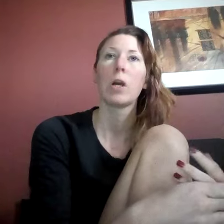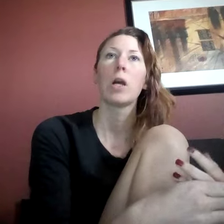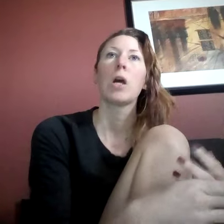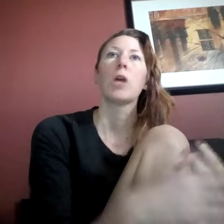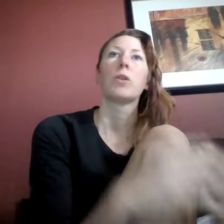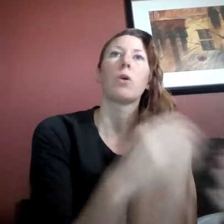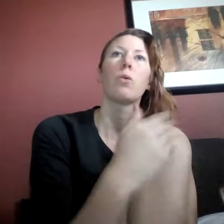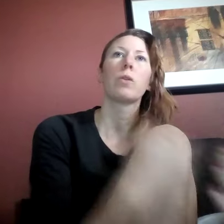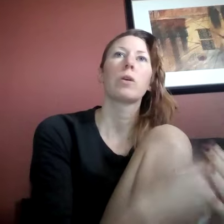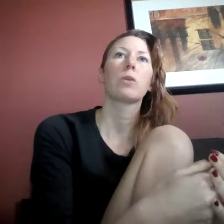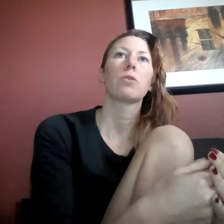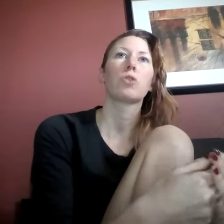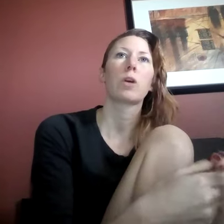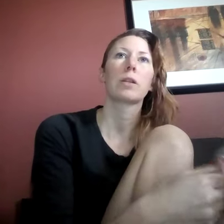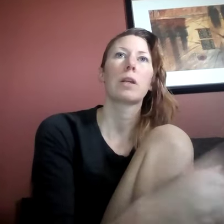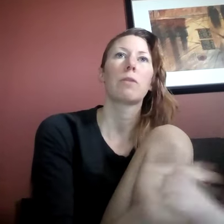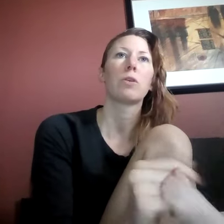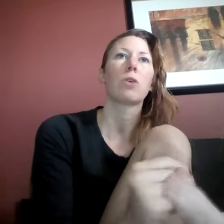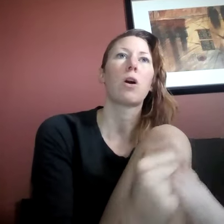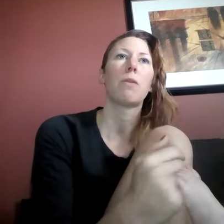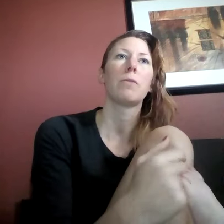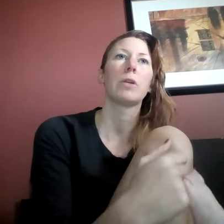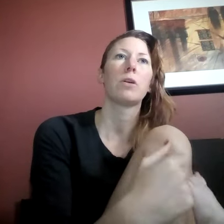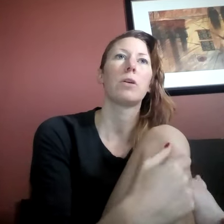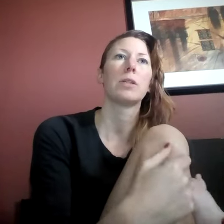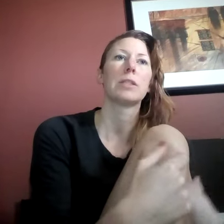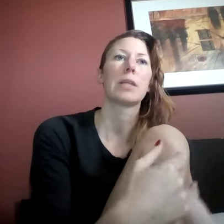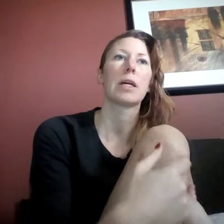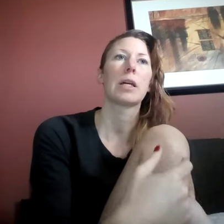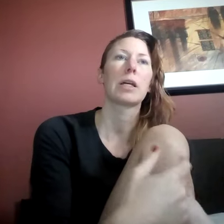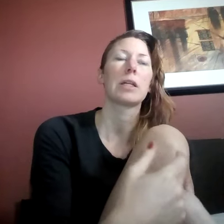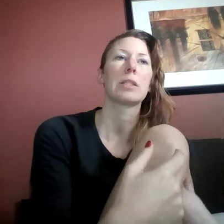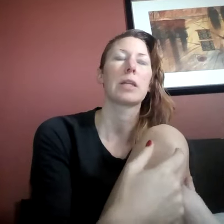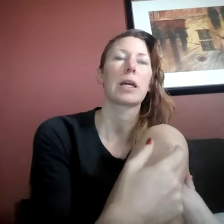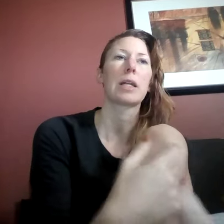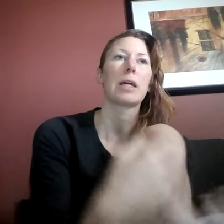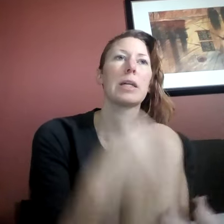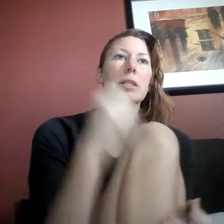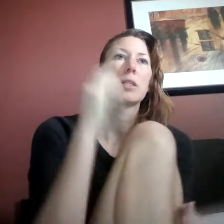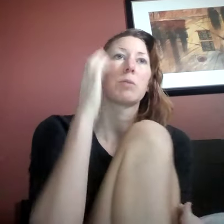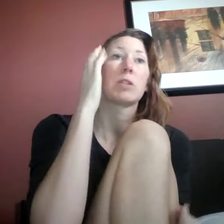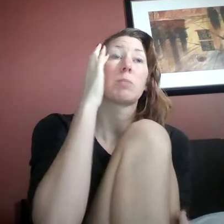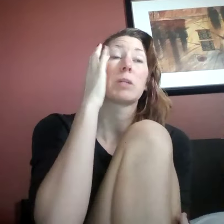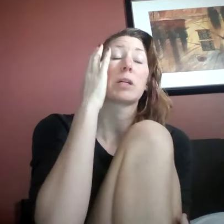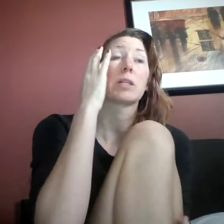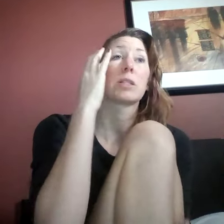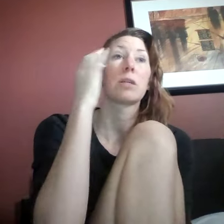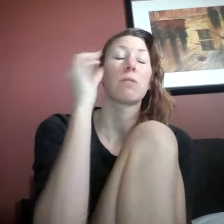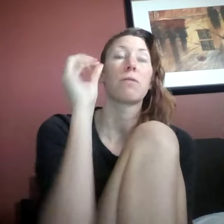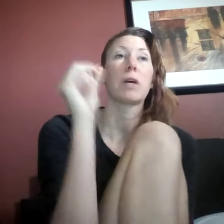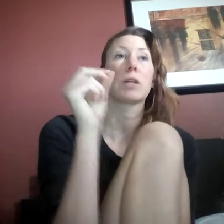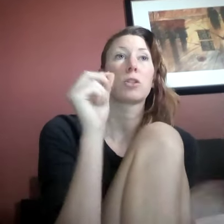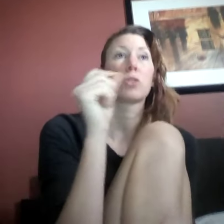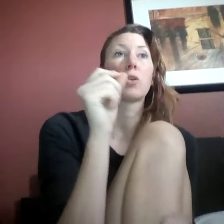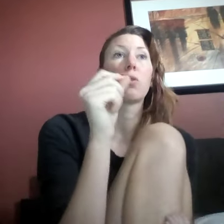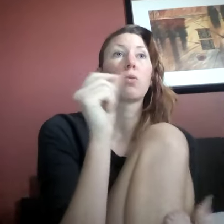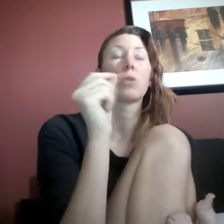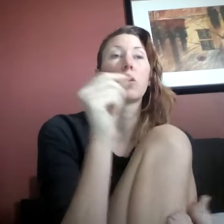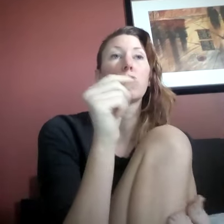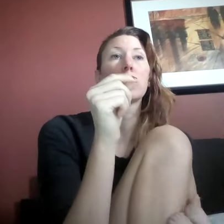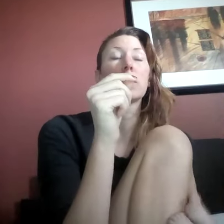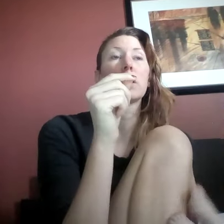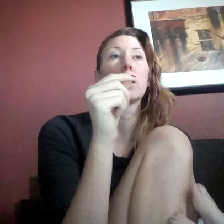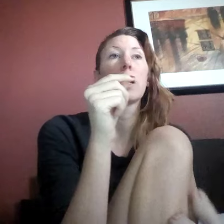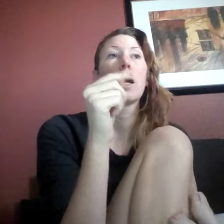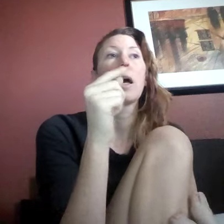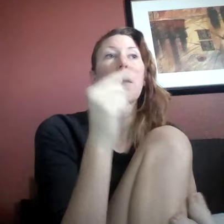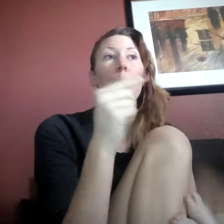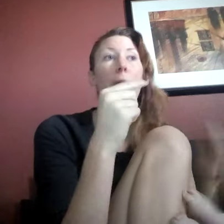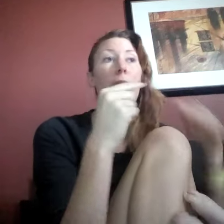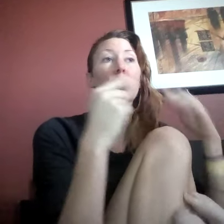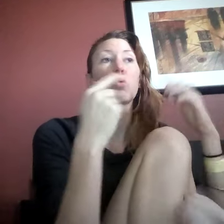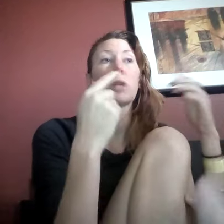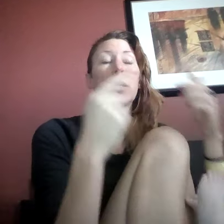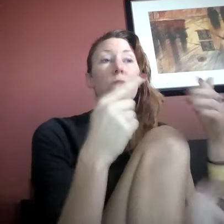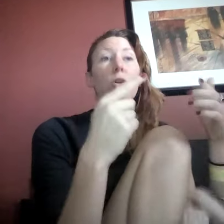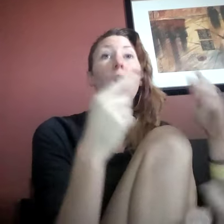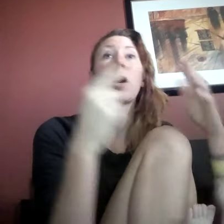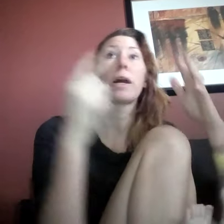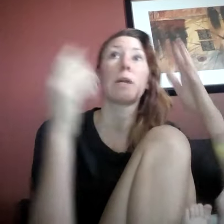The only drug that I feel confident on saying is the antihistamines because the effects so closely match what I saw and